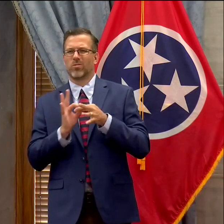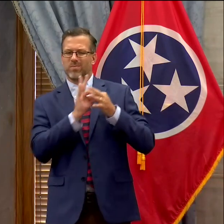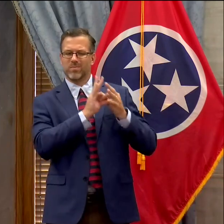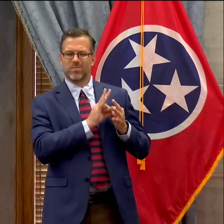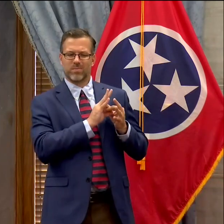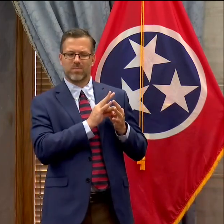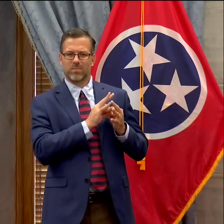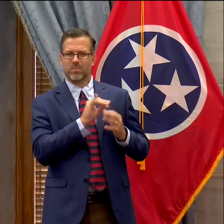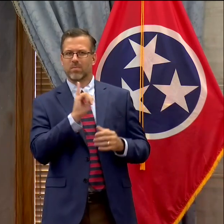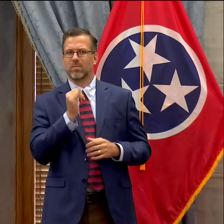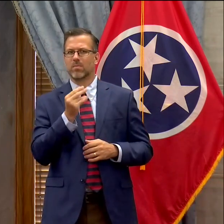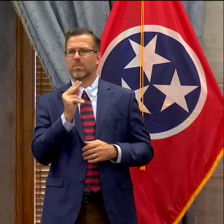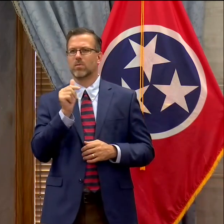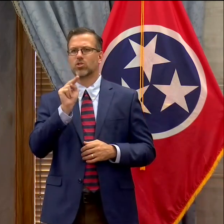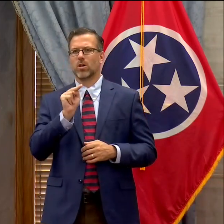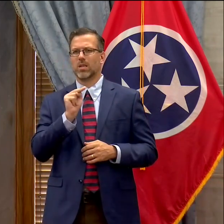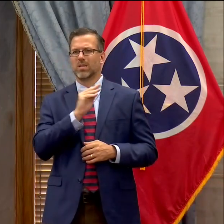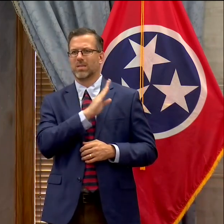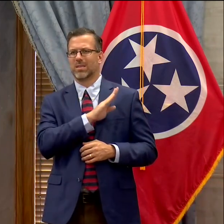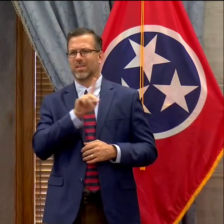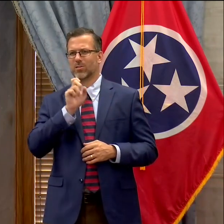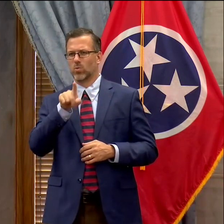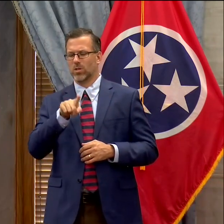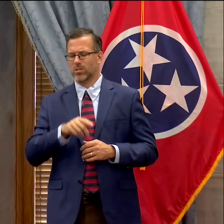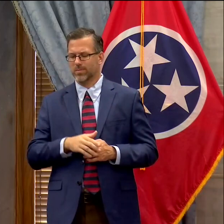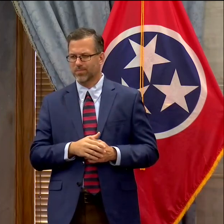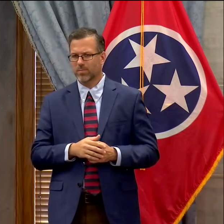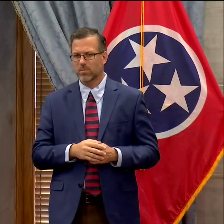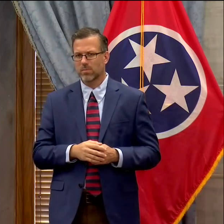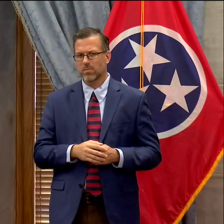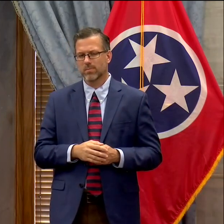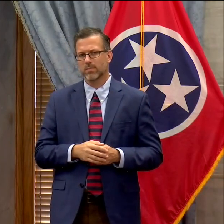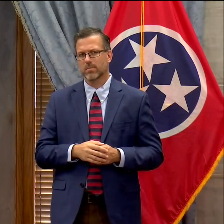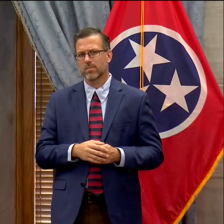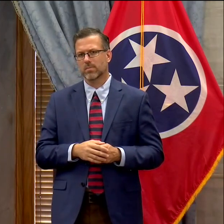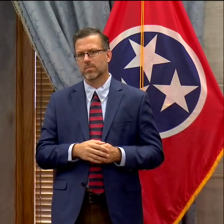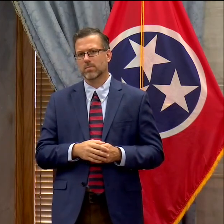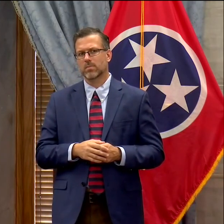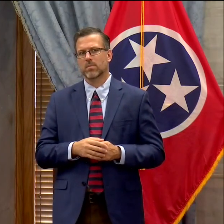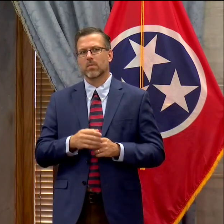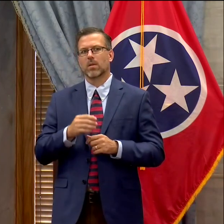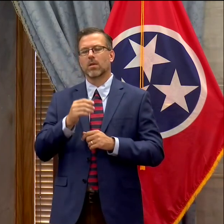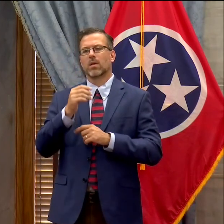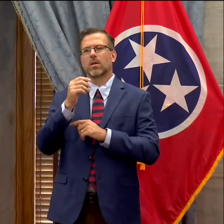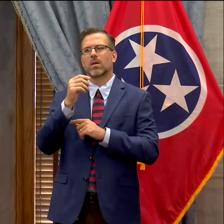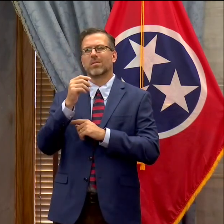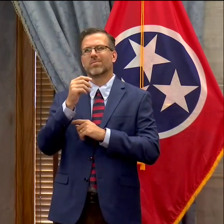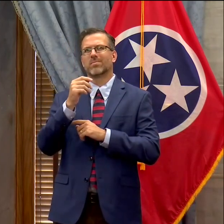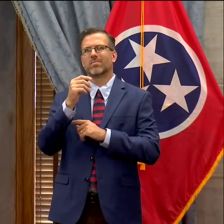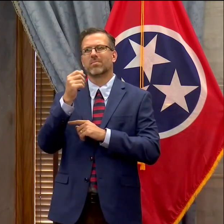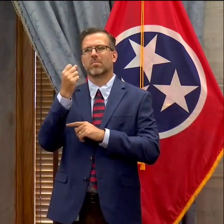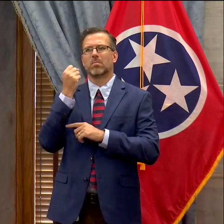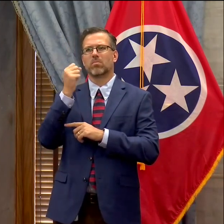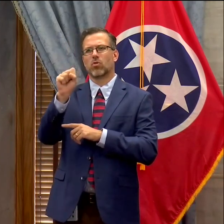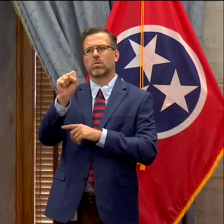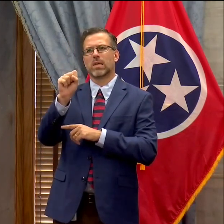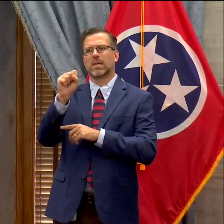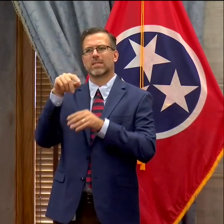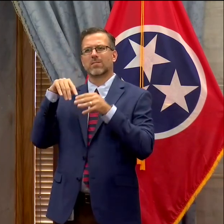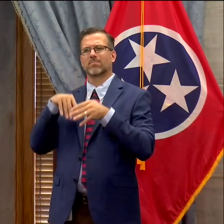On the provision in the protesting related bill,